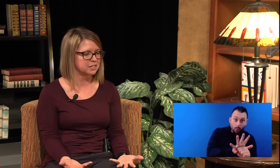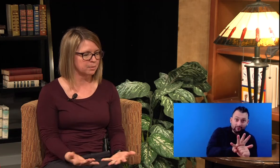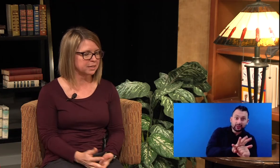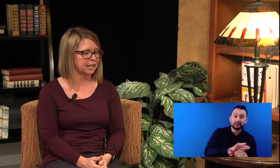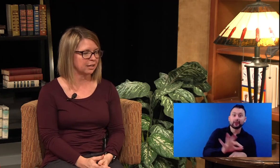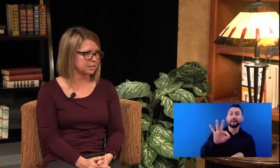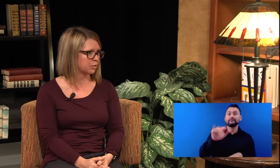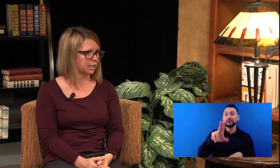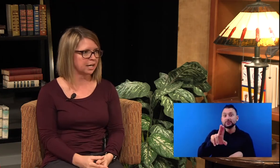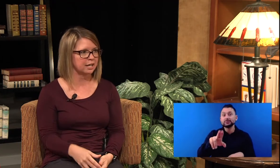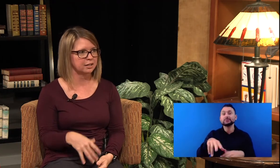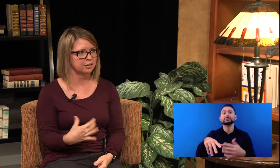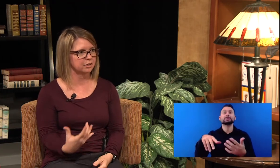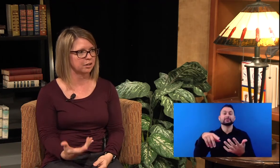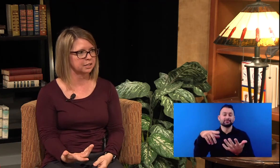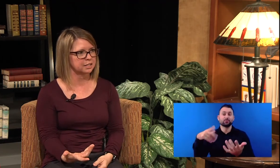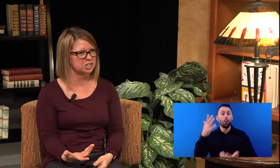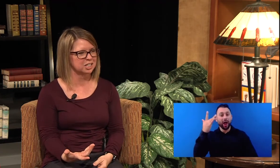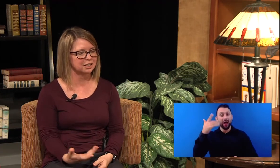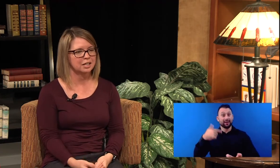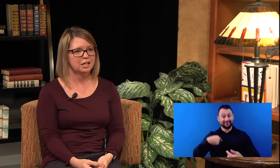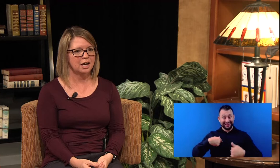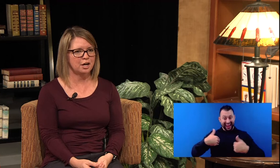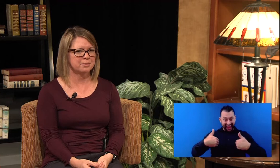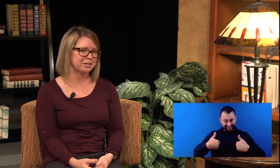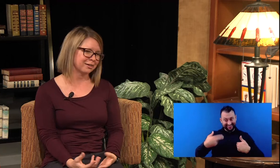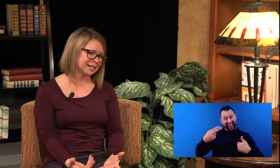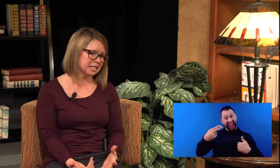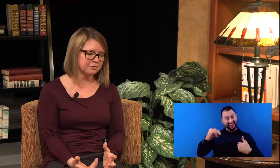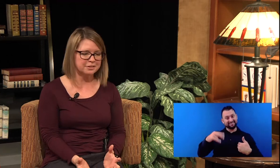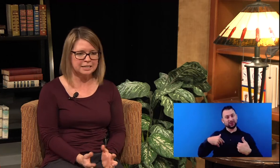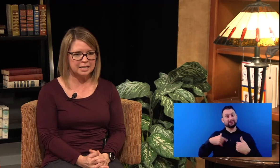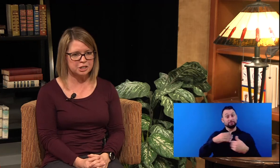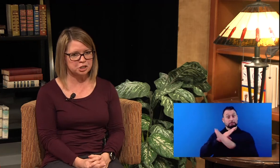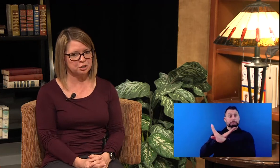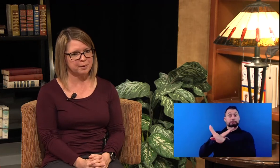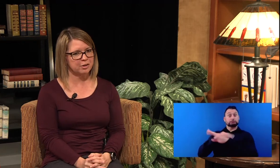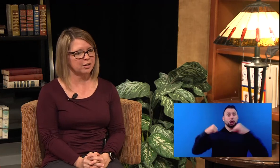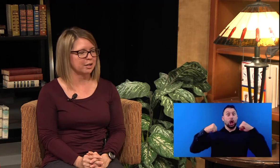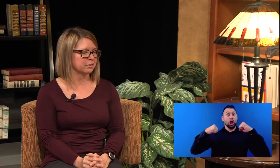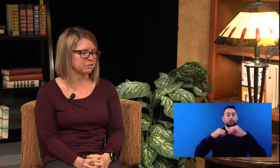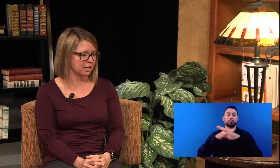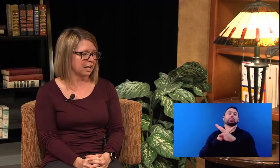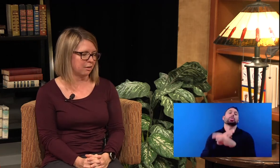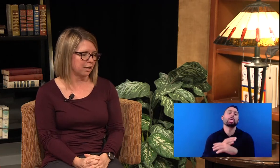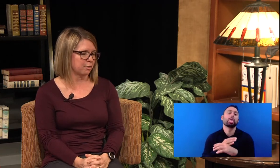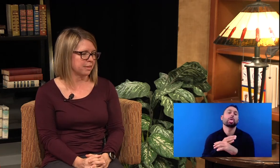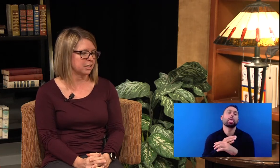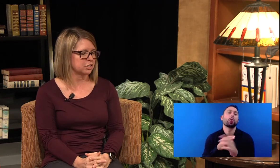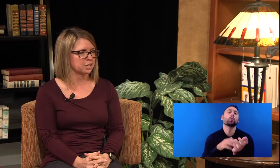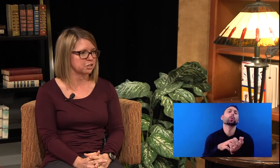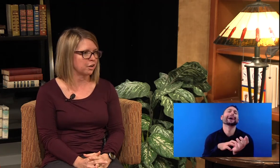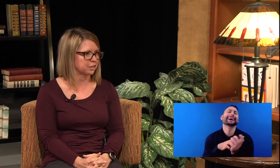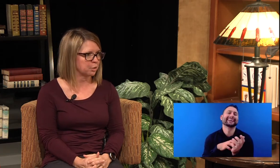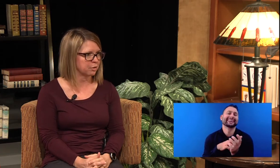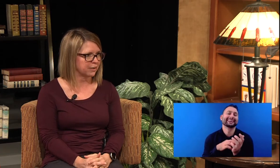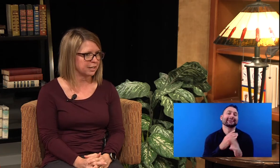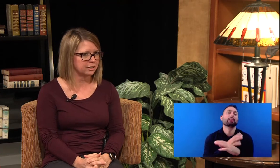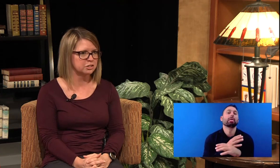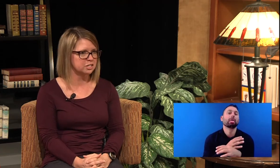something else going on, another health condition, um, that you're kind of not sure about, I would recommend that you talk to your health care provider and just